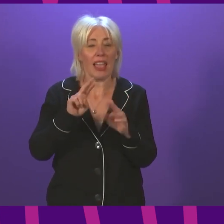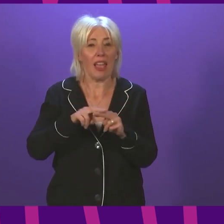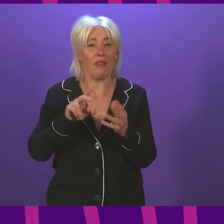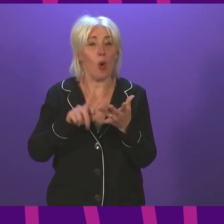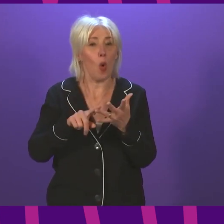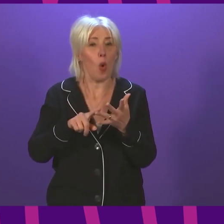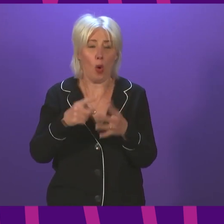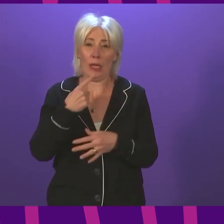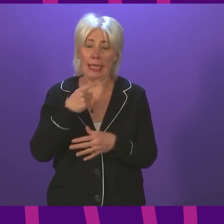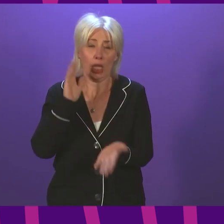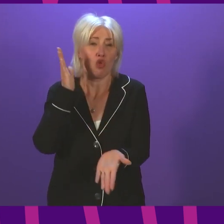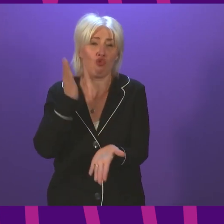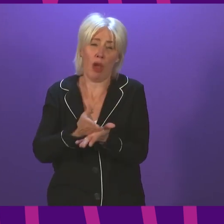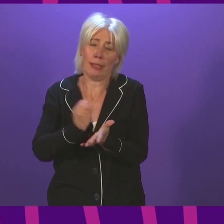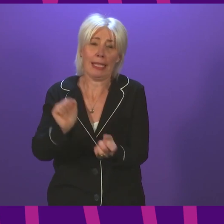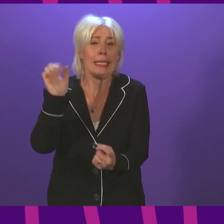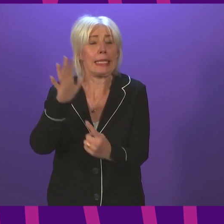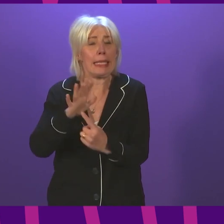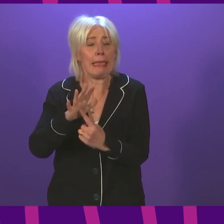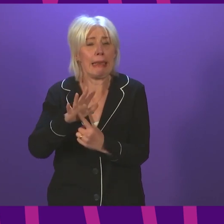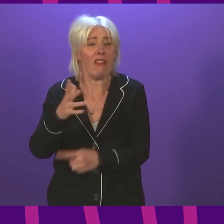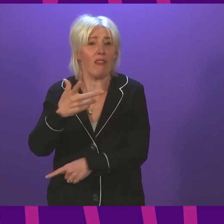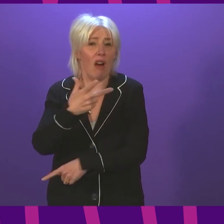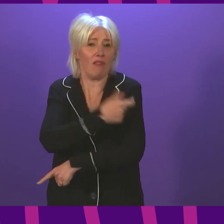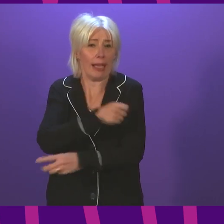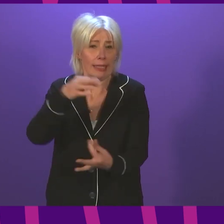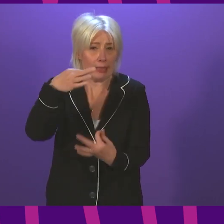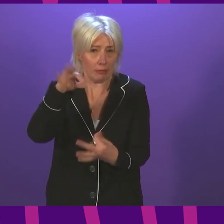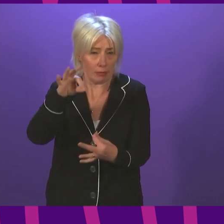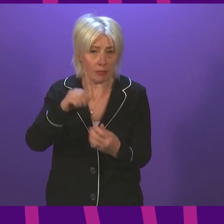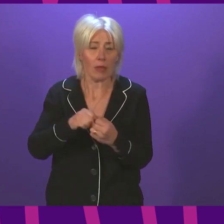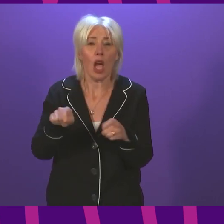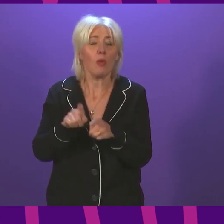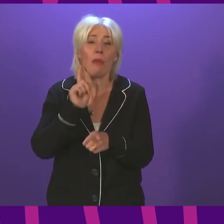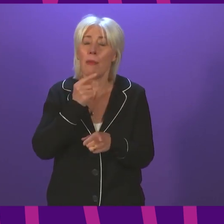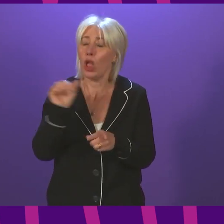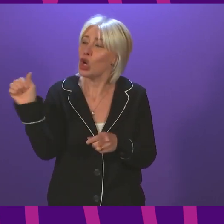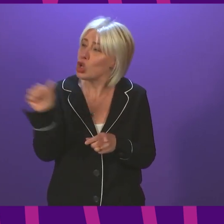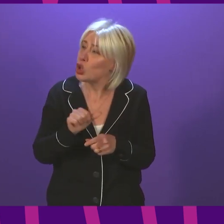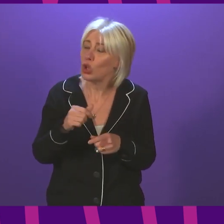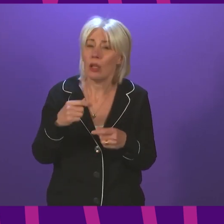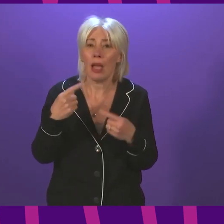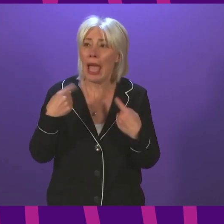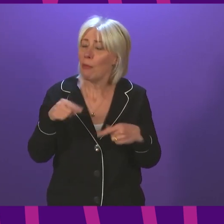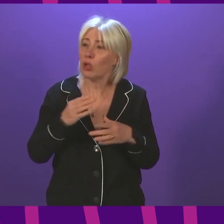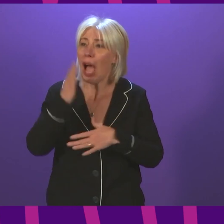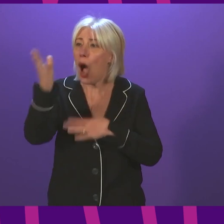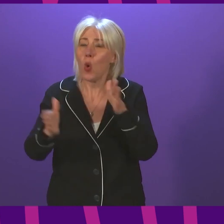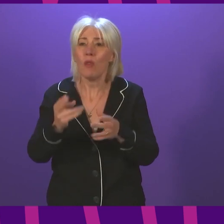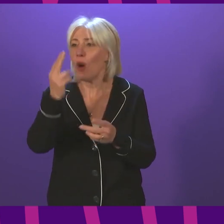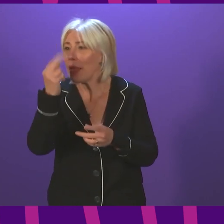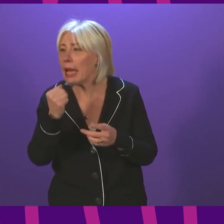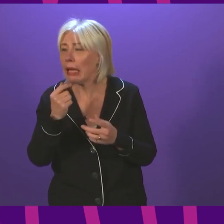that trust is key to the success of vaccine certification and that people should be able to, and I quote, enjoy a night out without